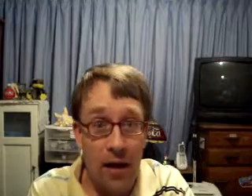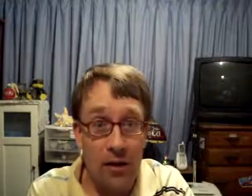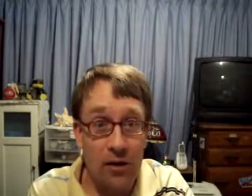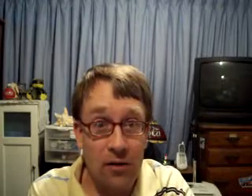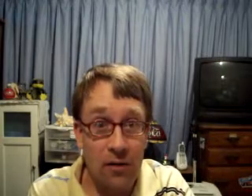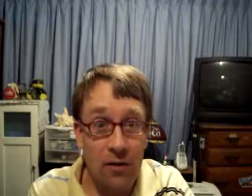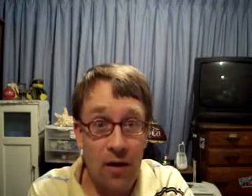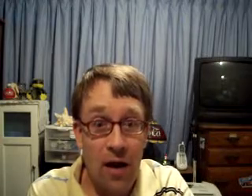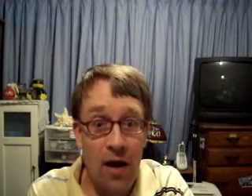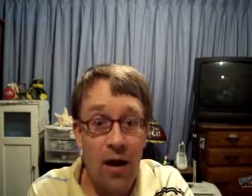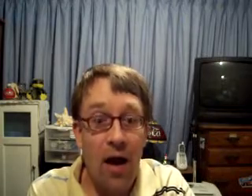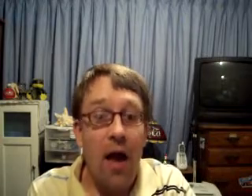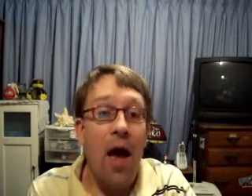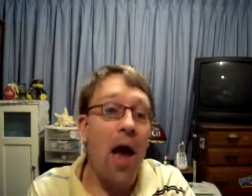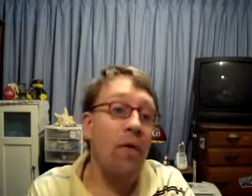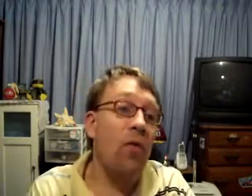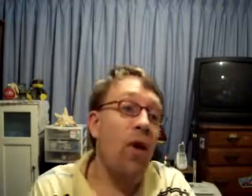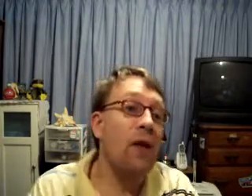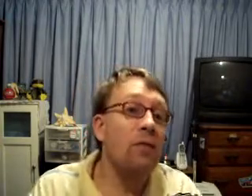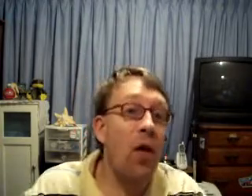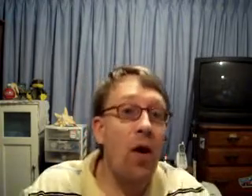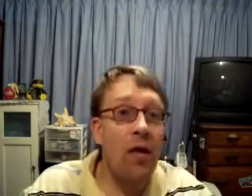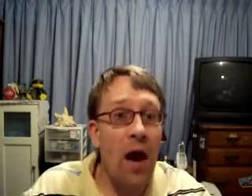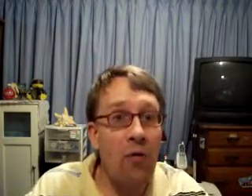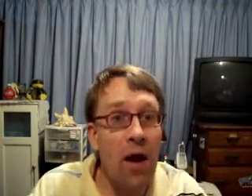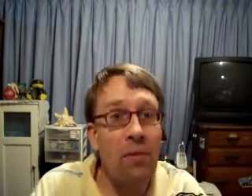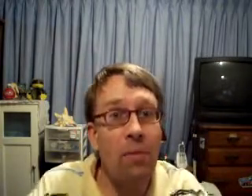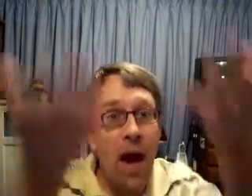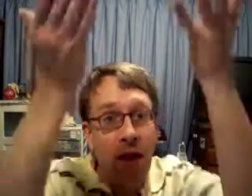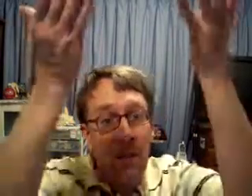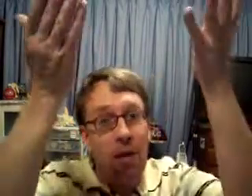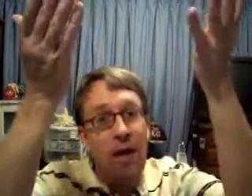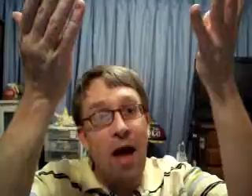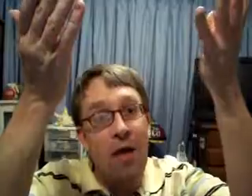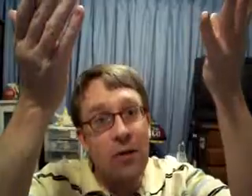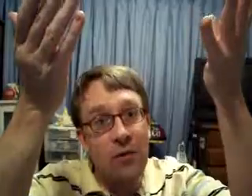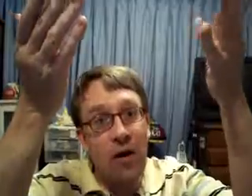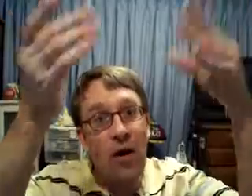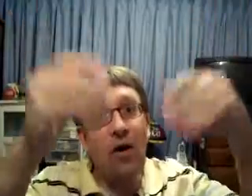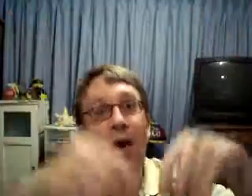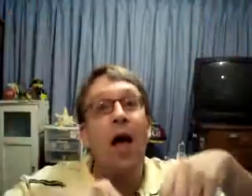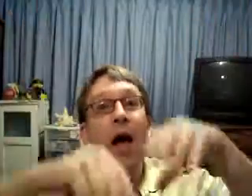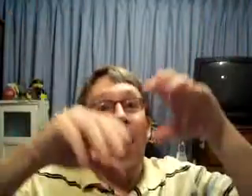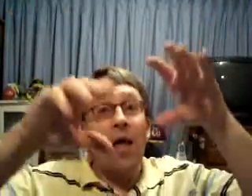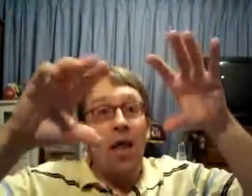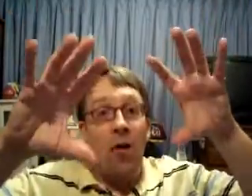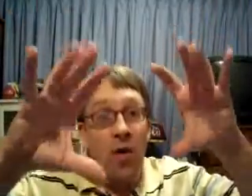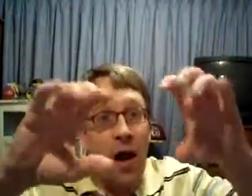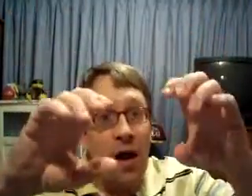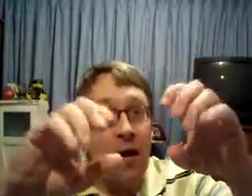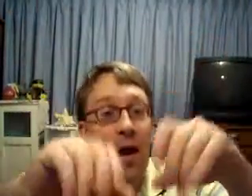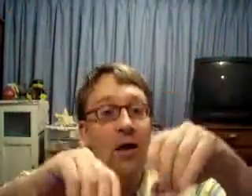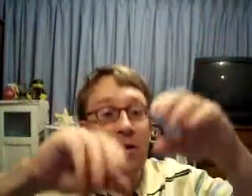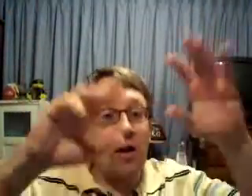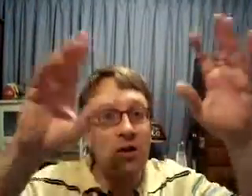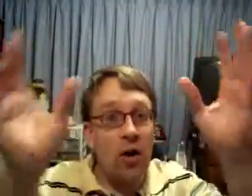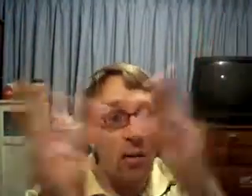this. Okay. And if the wind's blowing that rain back up in the atmosphere, that rain is going to start